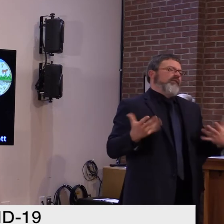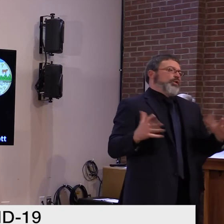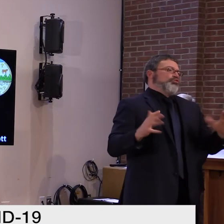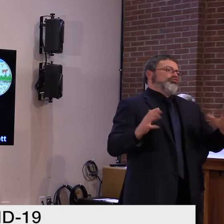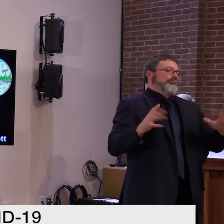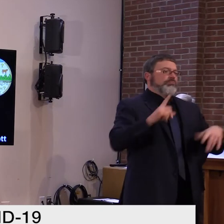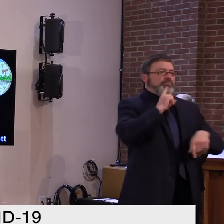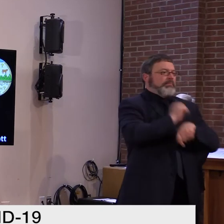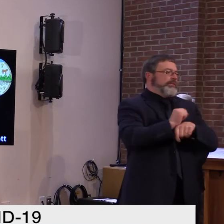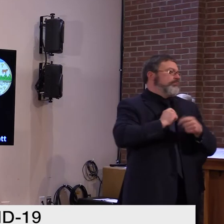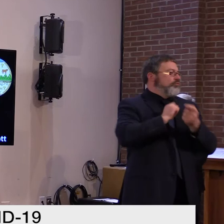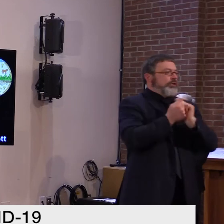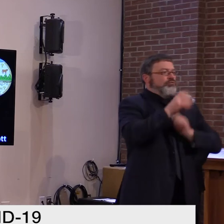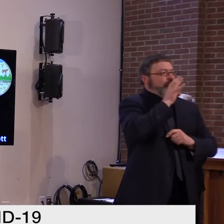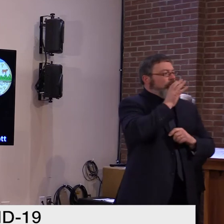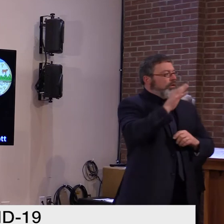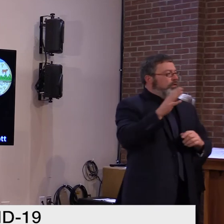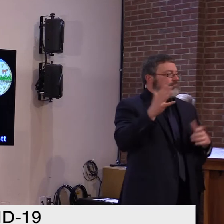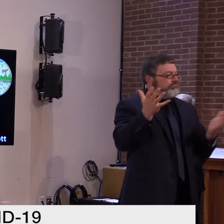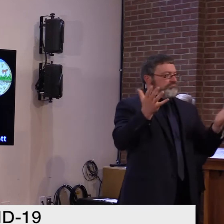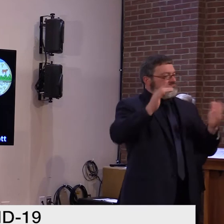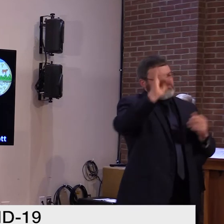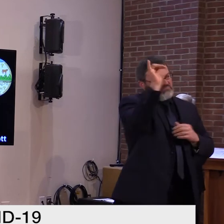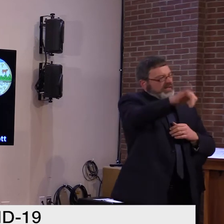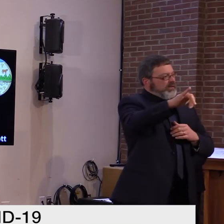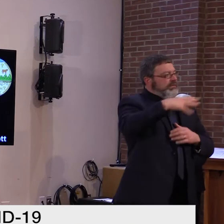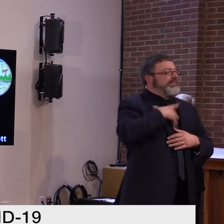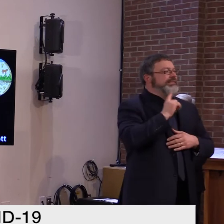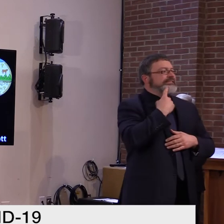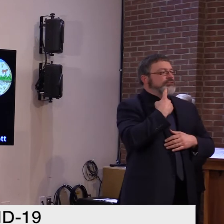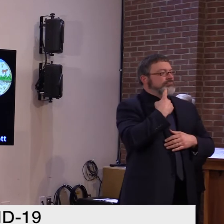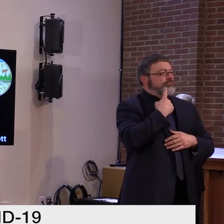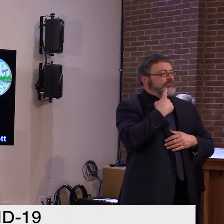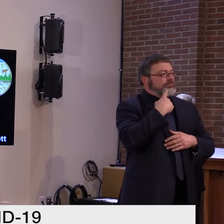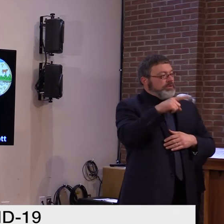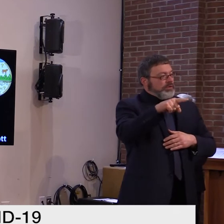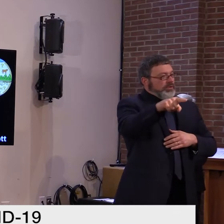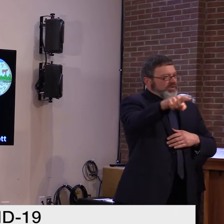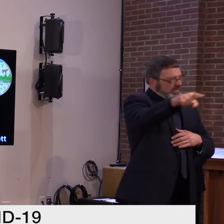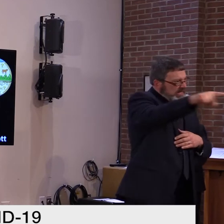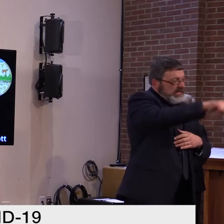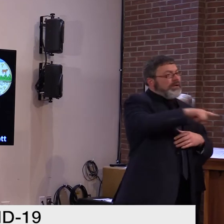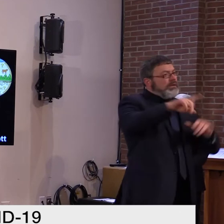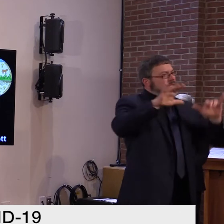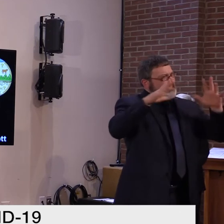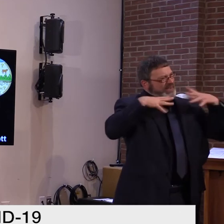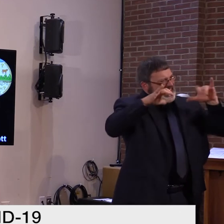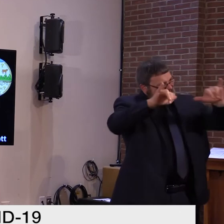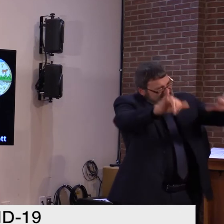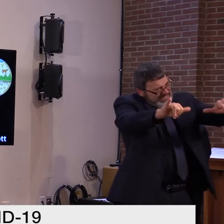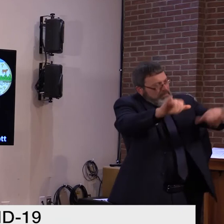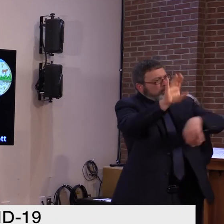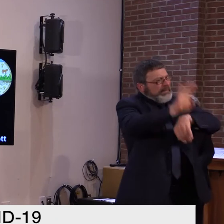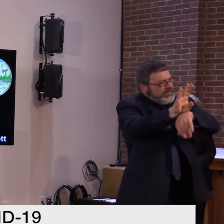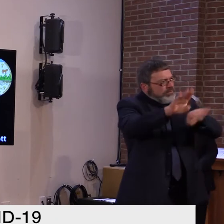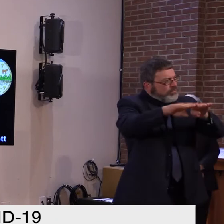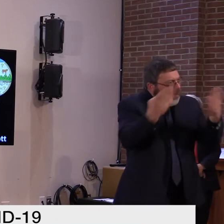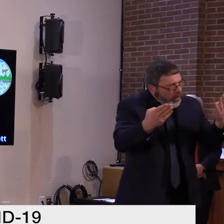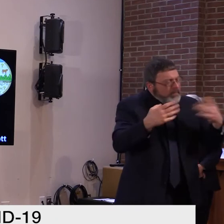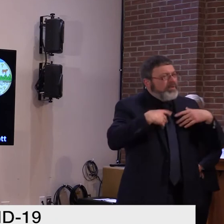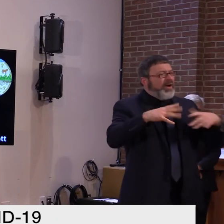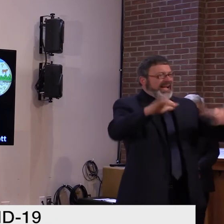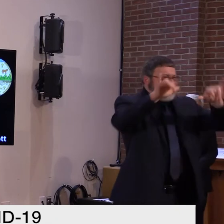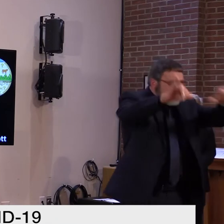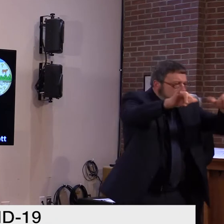lives and hospitalizations by decreasing the number of cases. I want to add that as much as we talk about